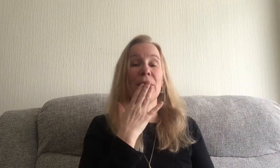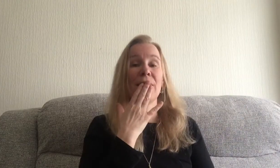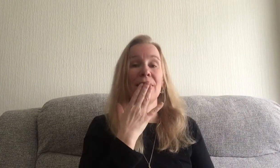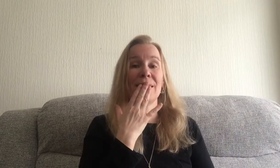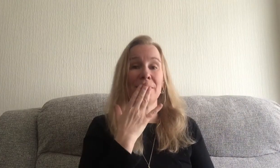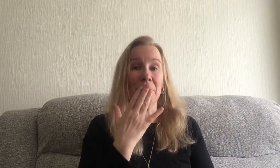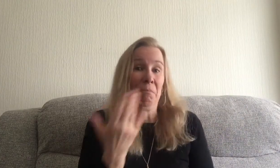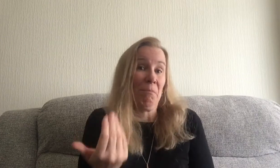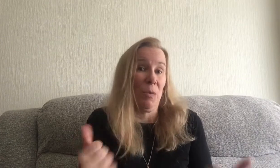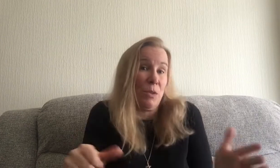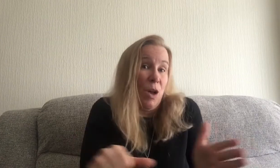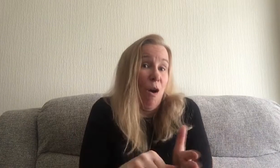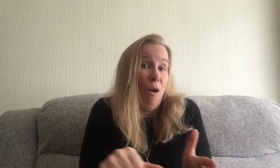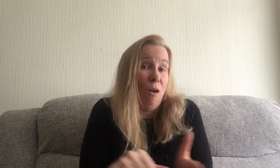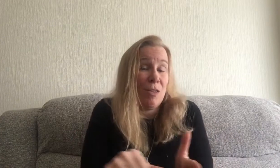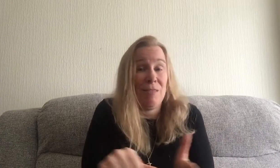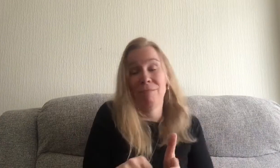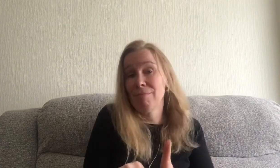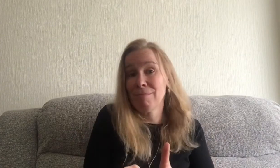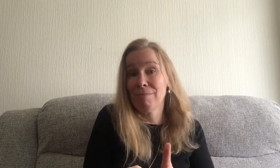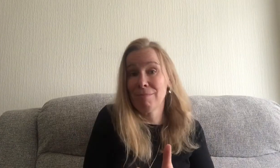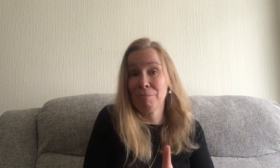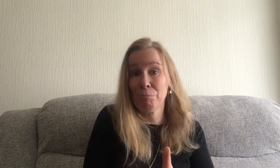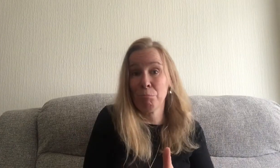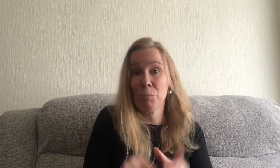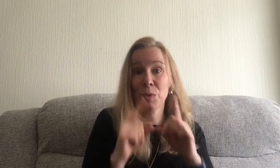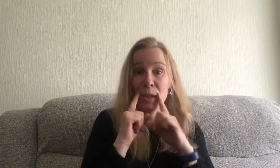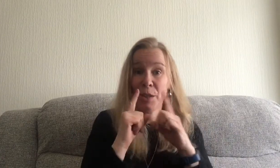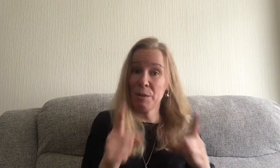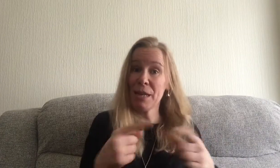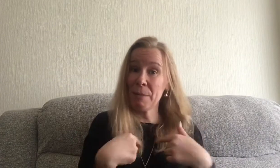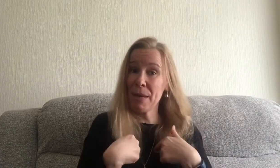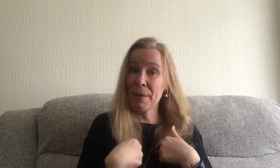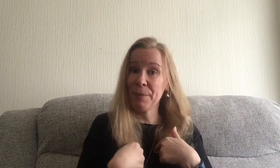was it hard you tell me